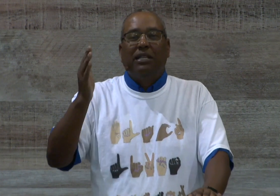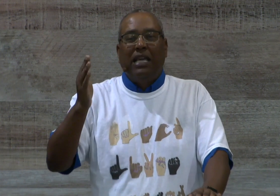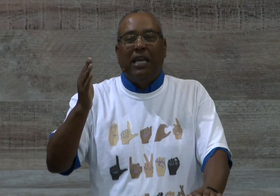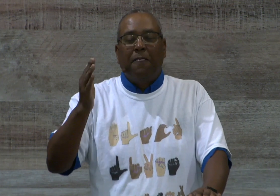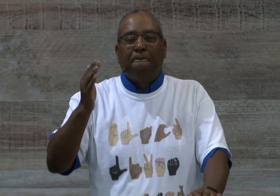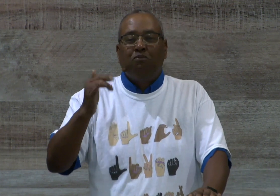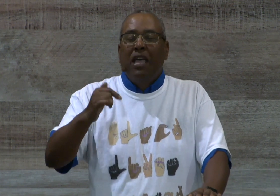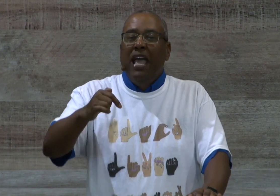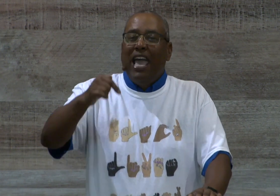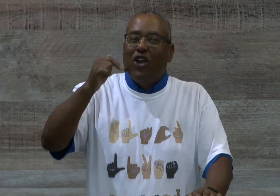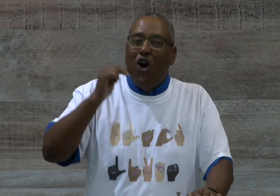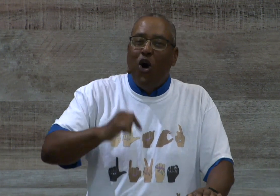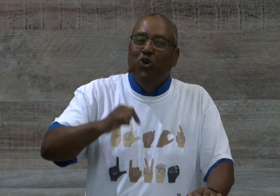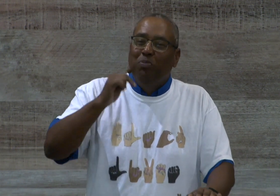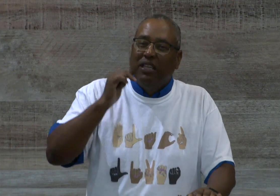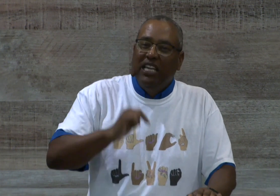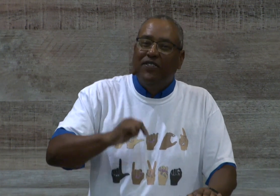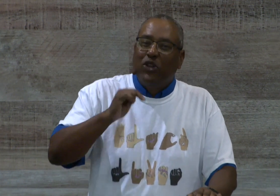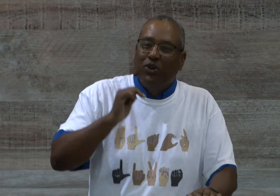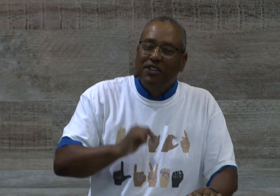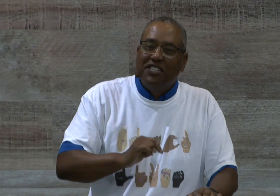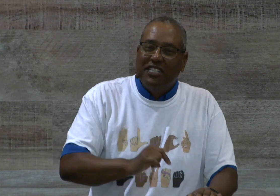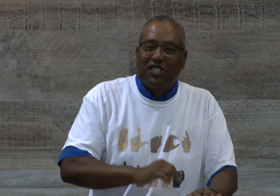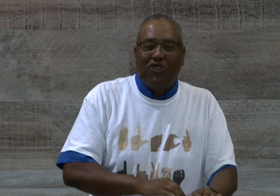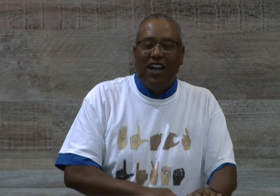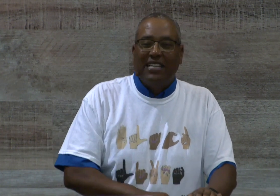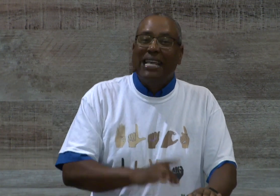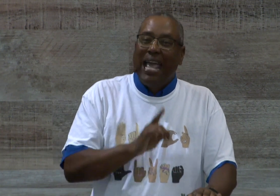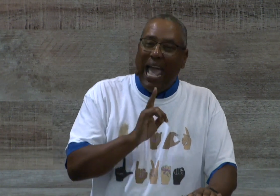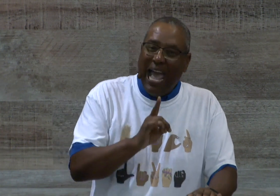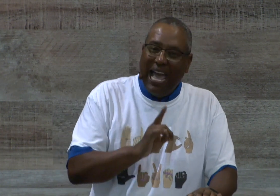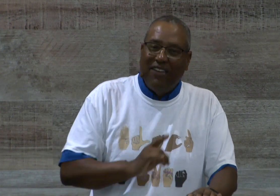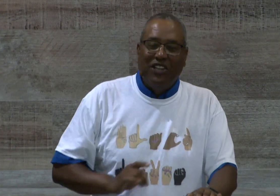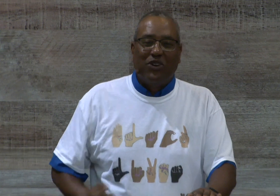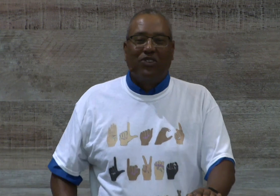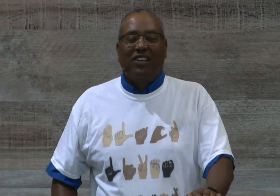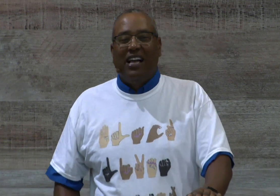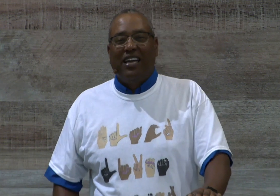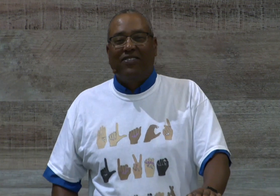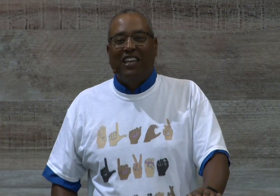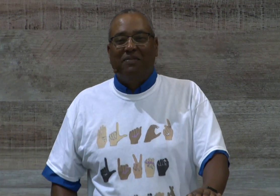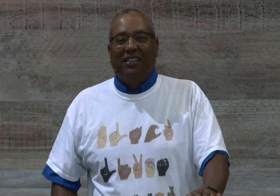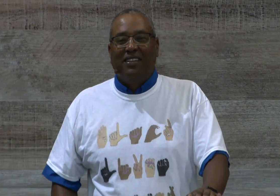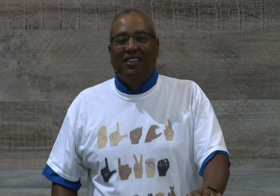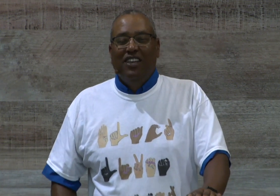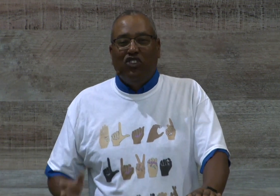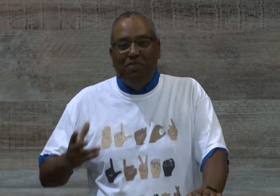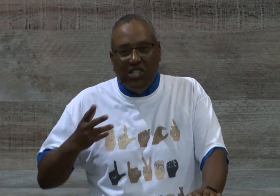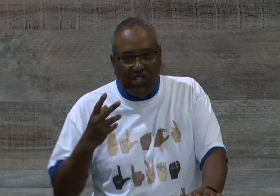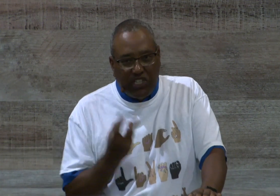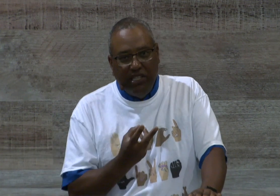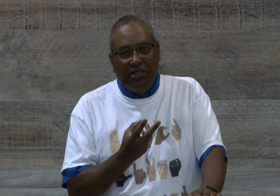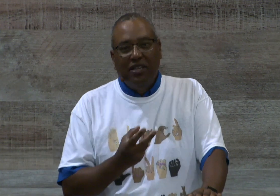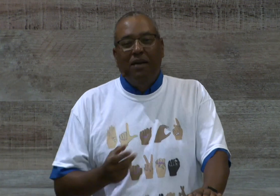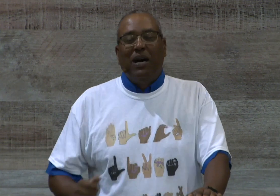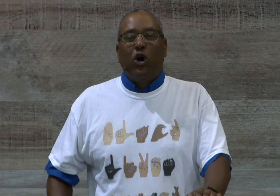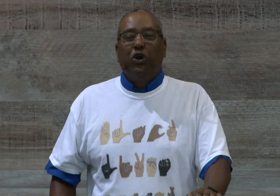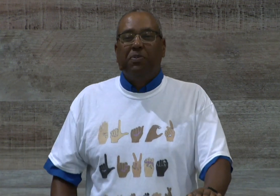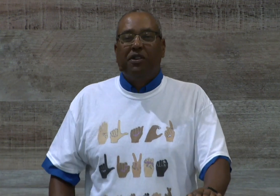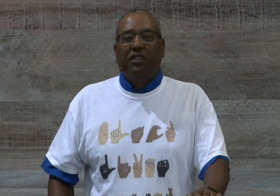dead and all who believe in the Lord Jesus Christ have eternal life. Amen? You've been sealed by the Holy Spirit until the